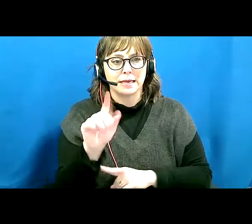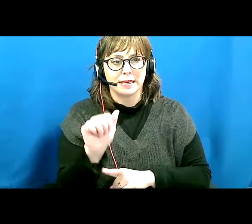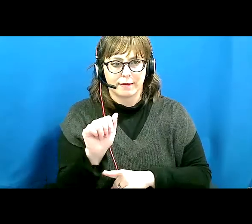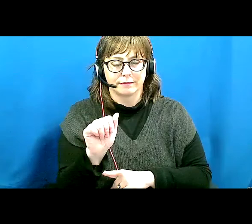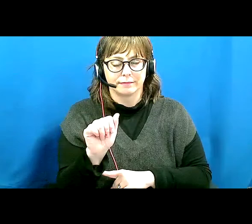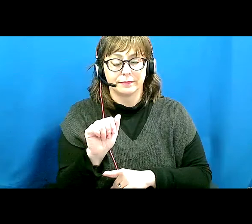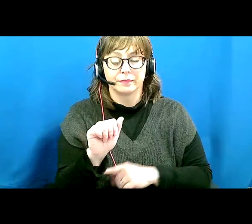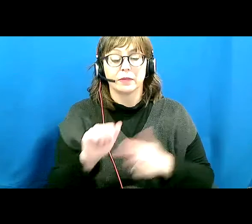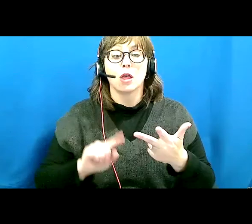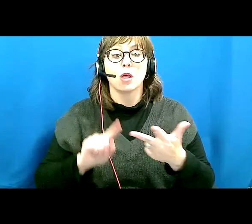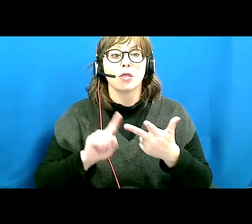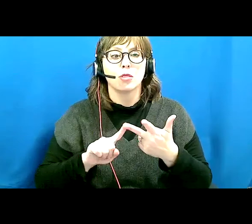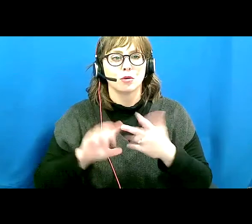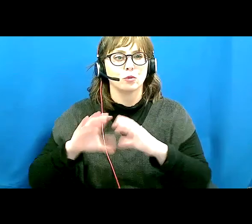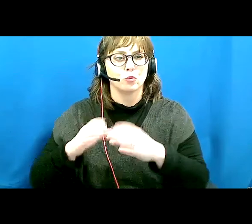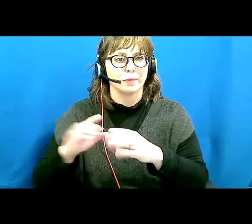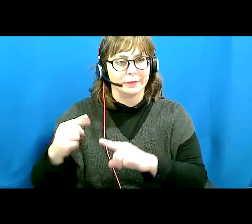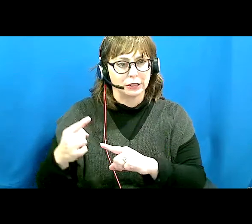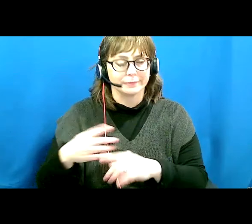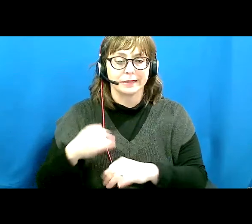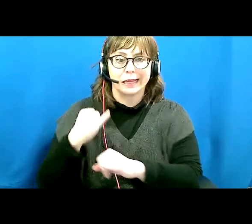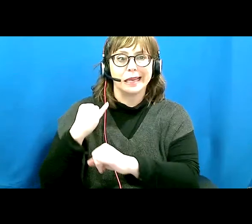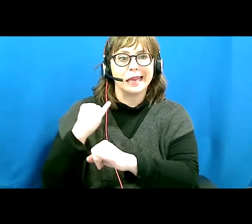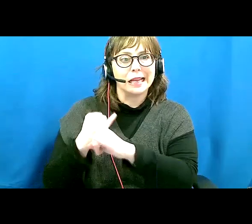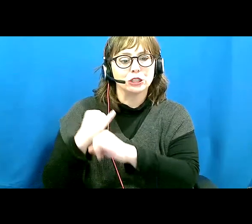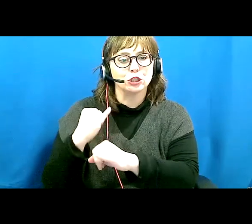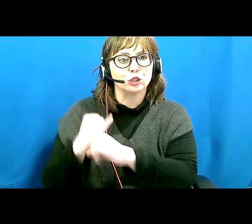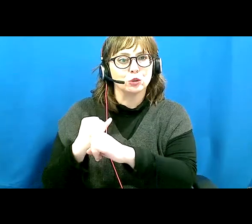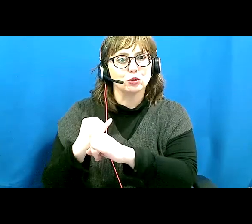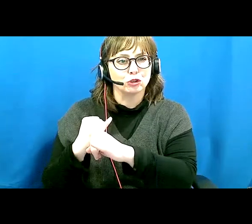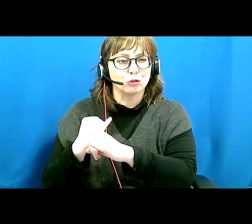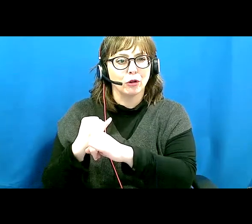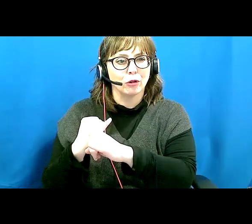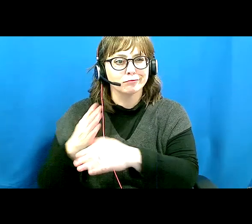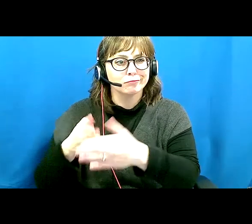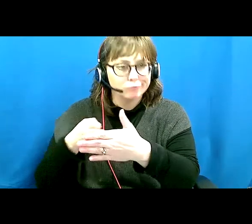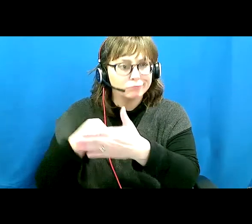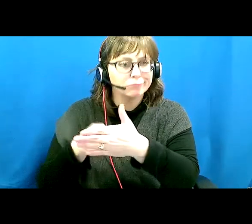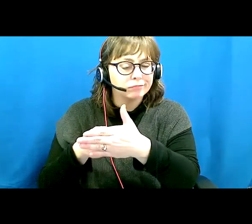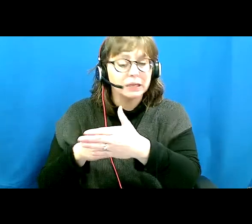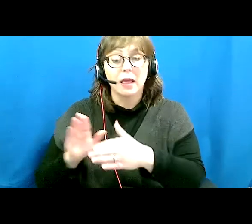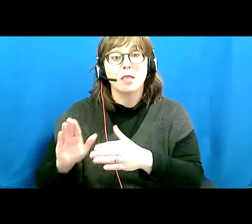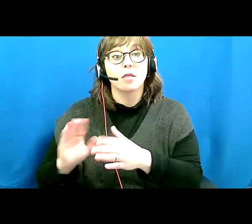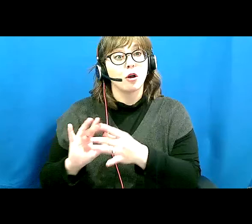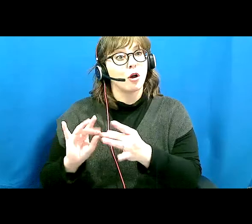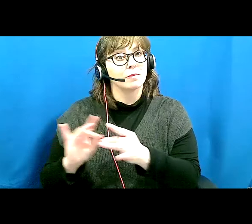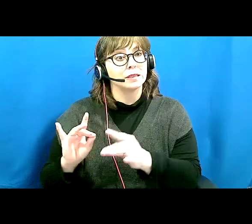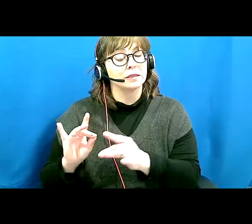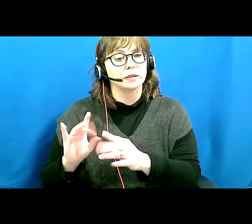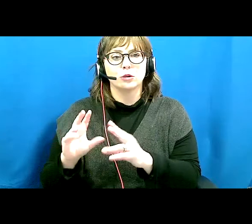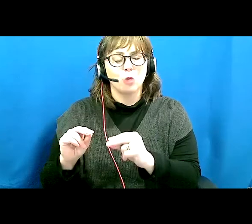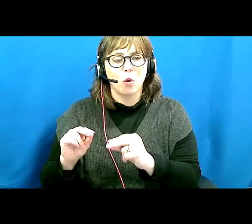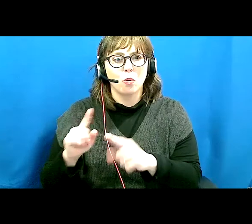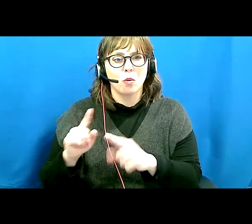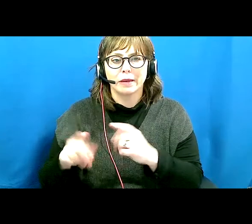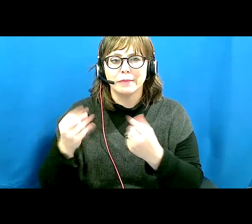third classification is what I call institutional prejudice. These are not necessarily comments that are being made but rather hurdles and